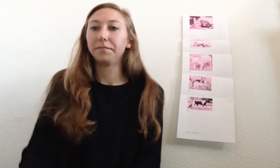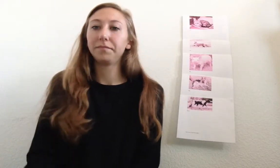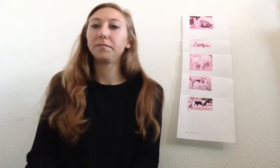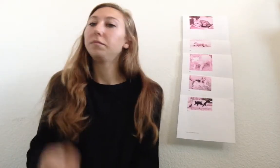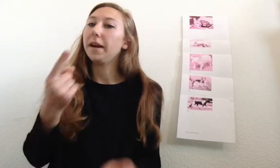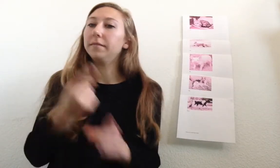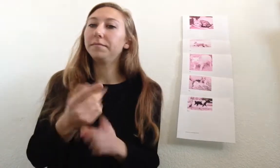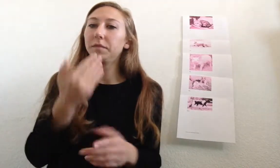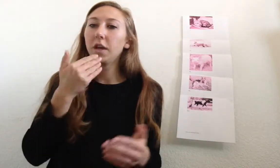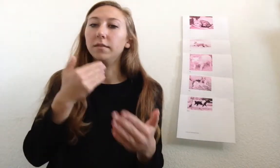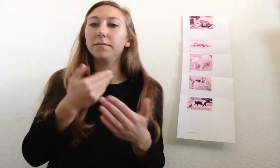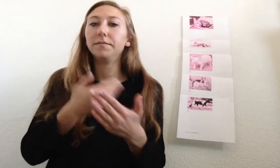All right. Good.